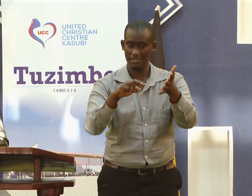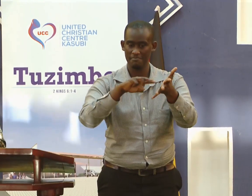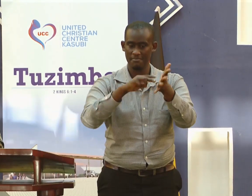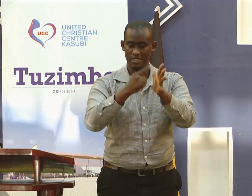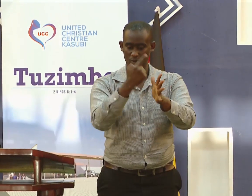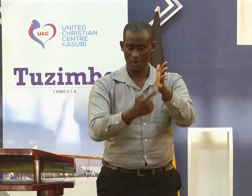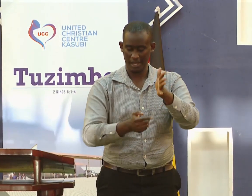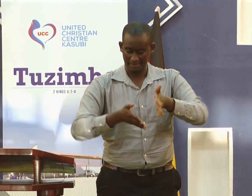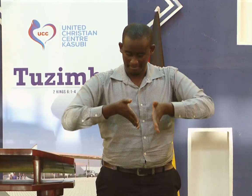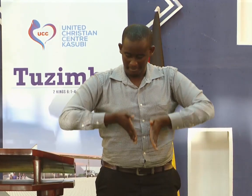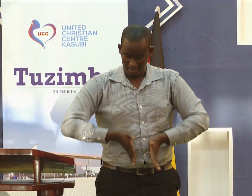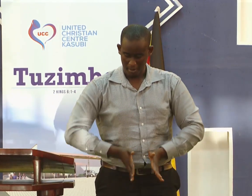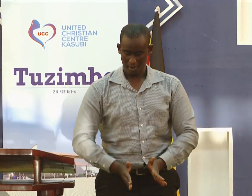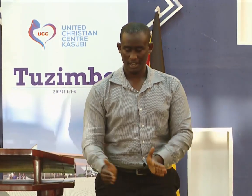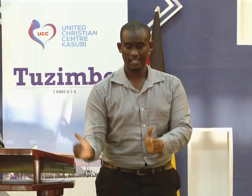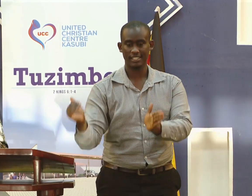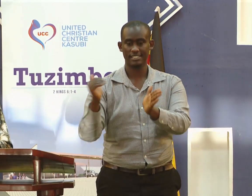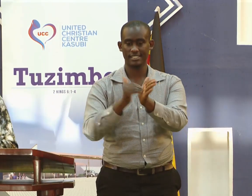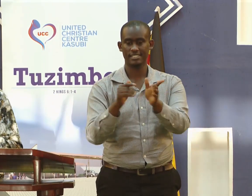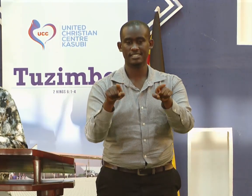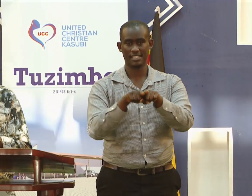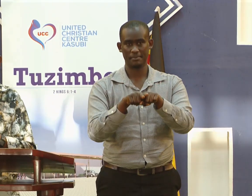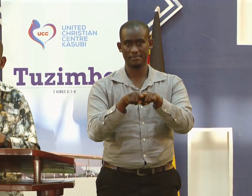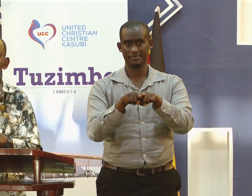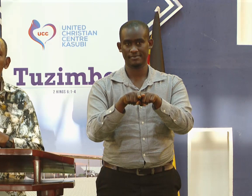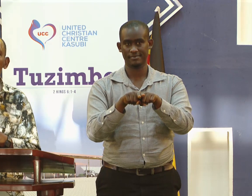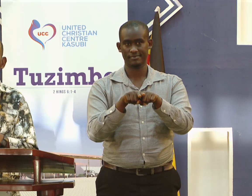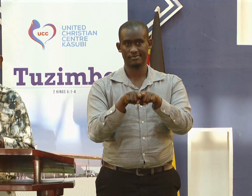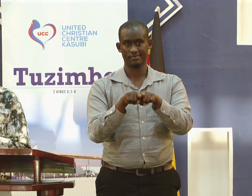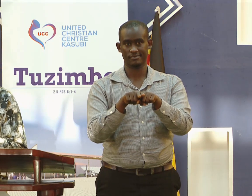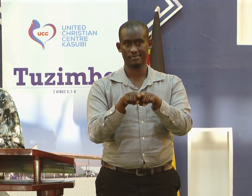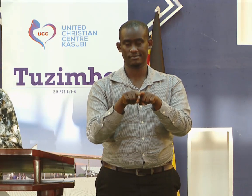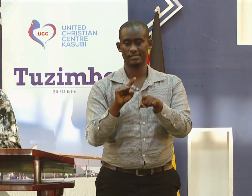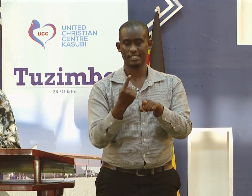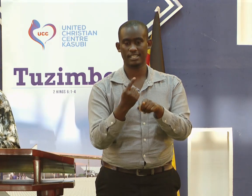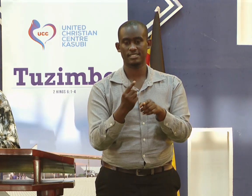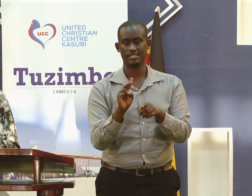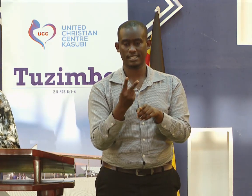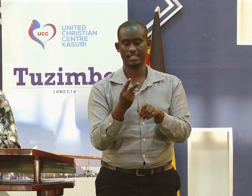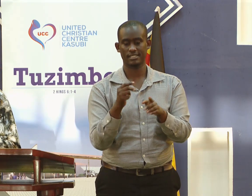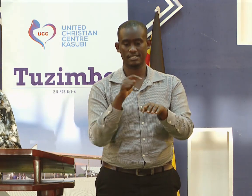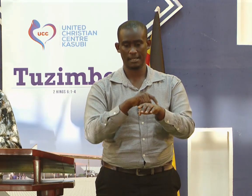And because being born again is being birthed, is being birthed for the second time,